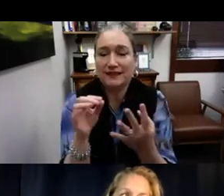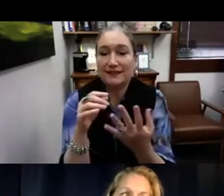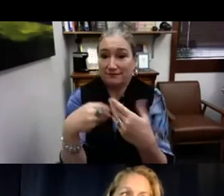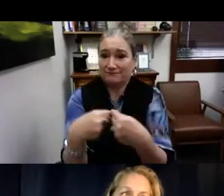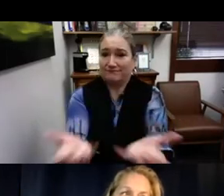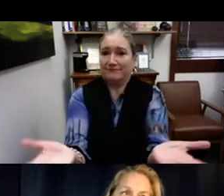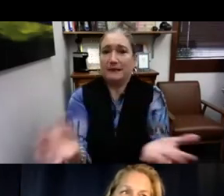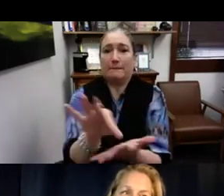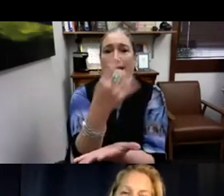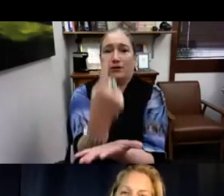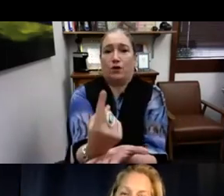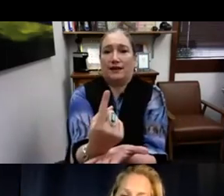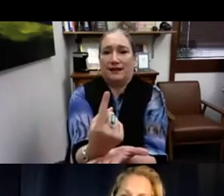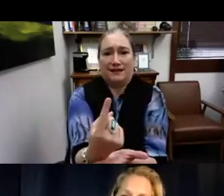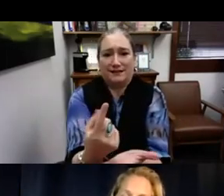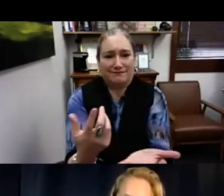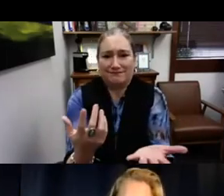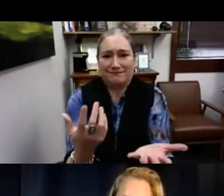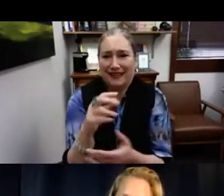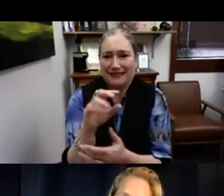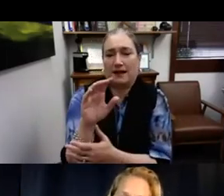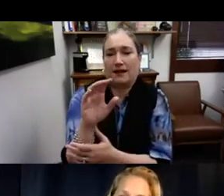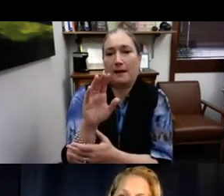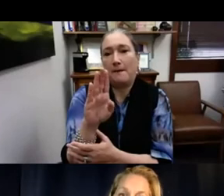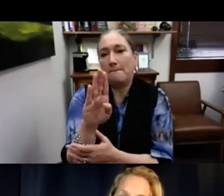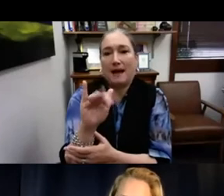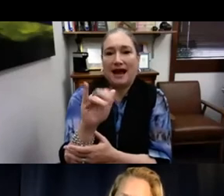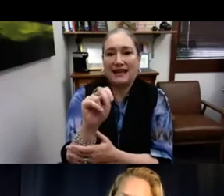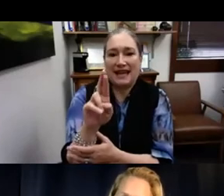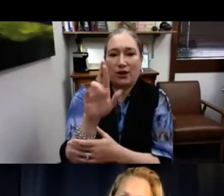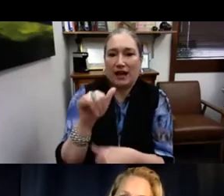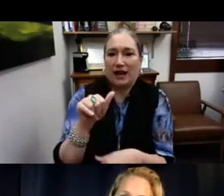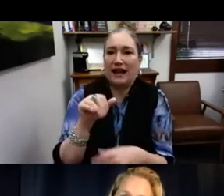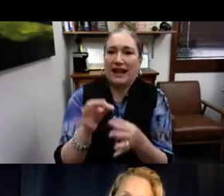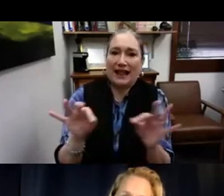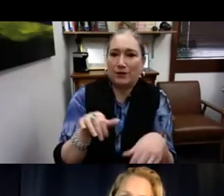The neutral binary language approach are often forcing families to choose one.